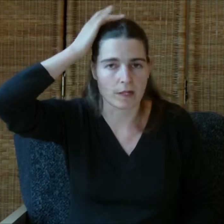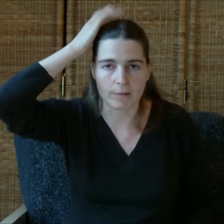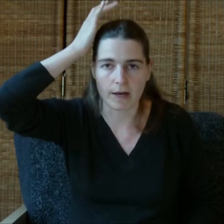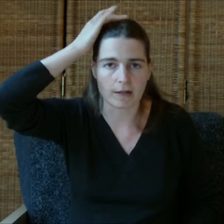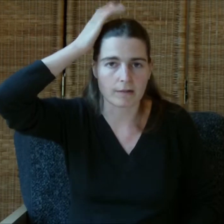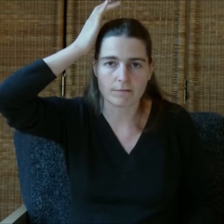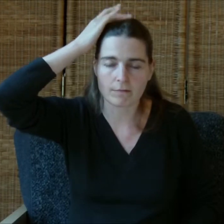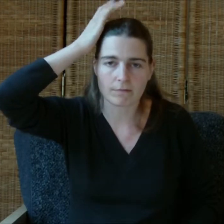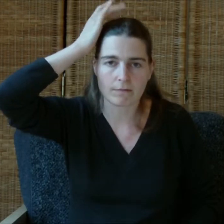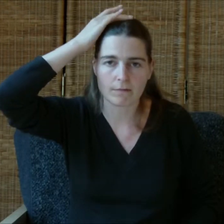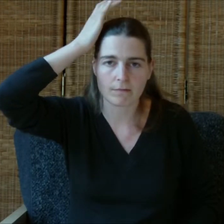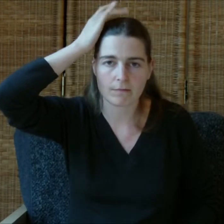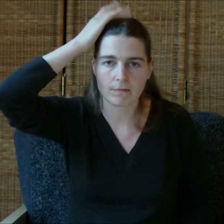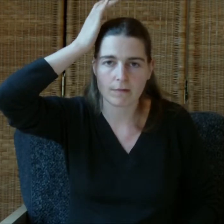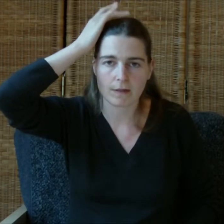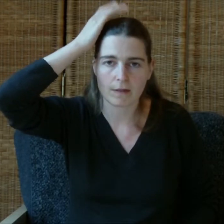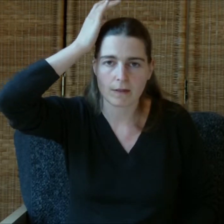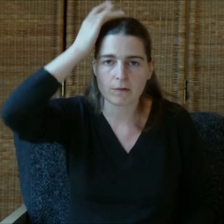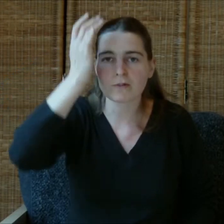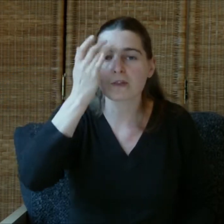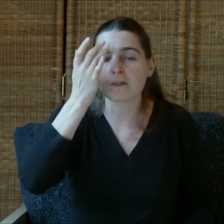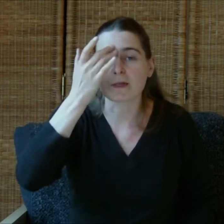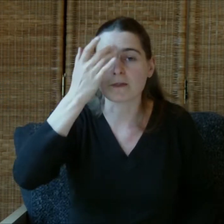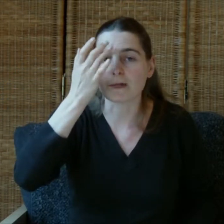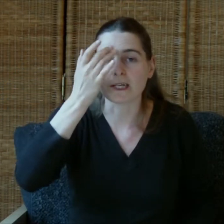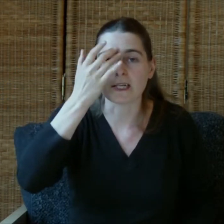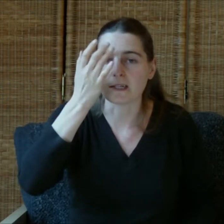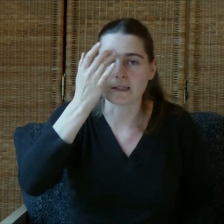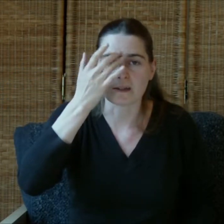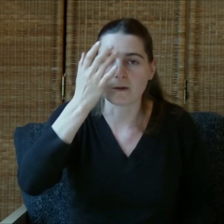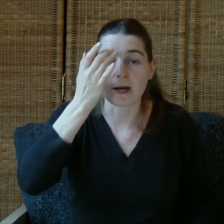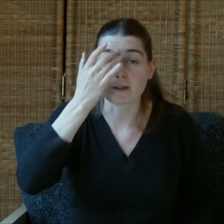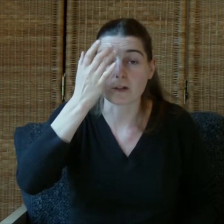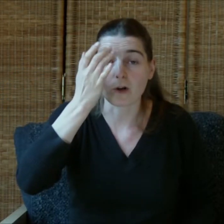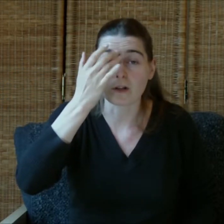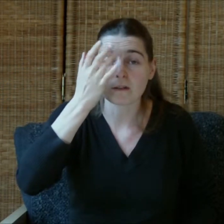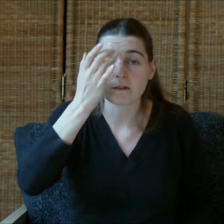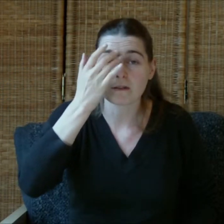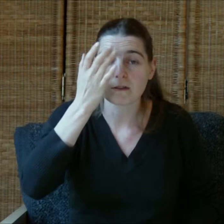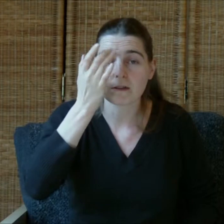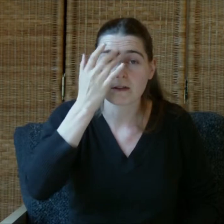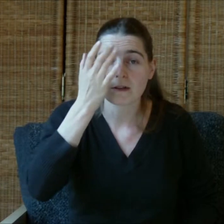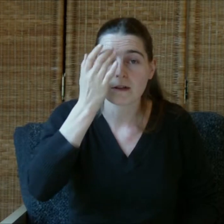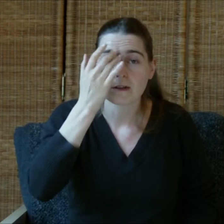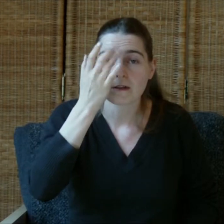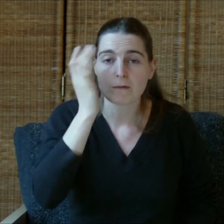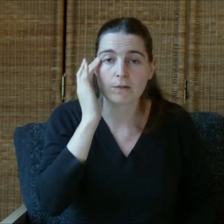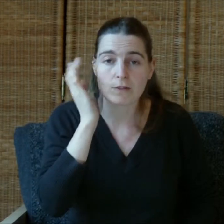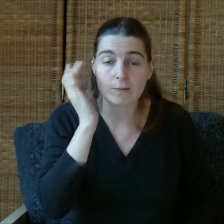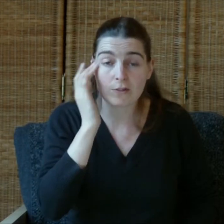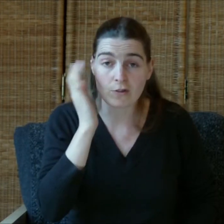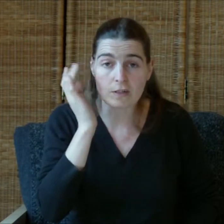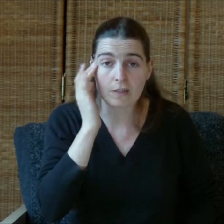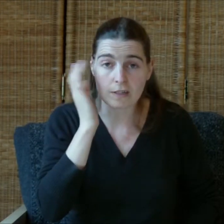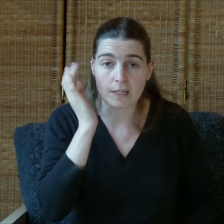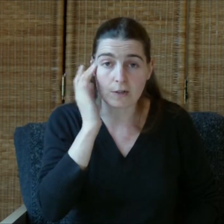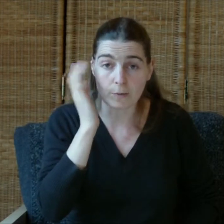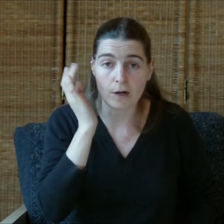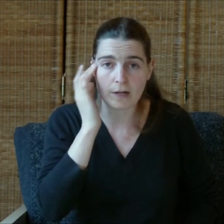about it. Which just means being easier about it all. Which just means trusting that it could be okay.